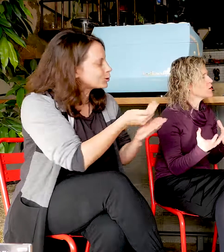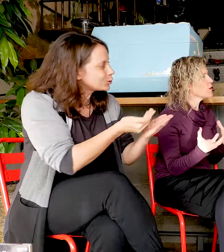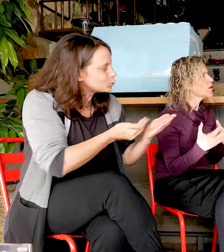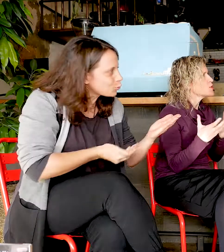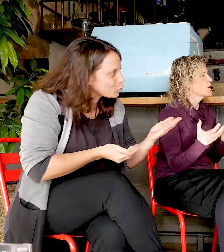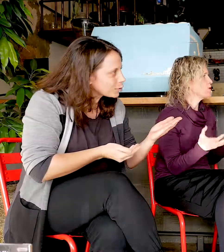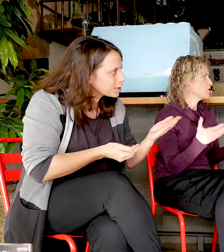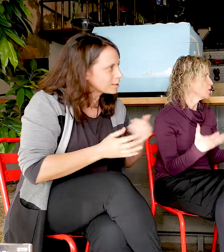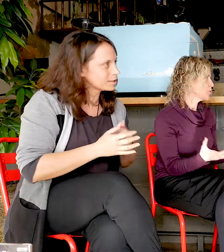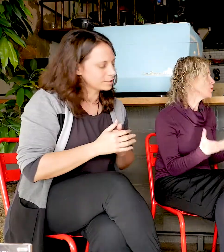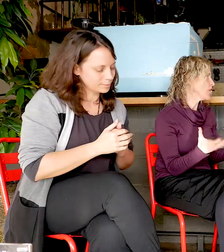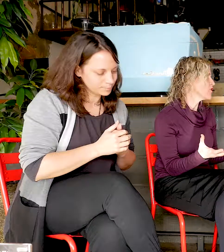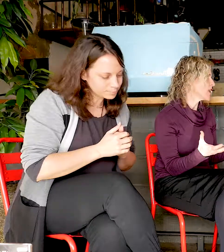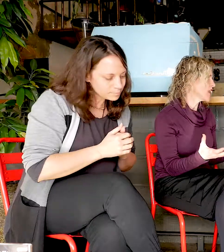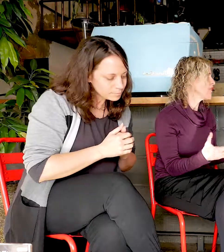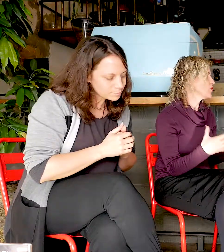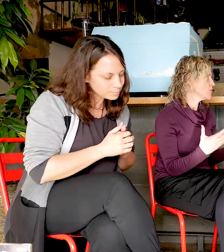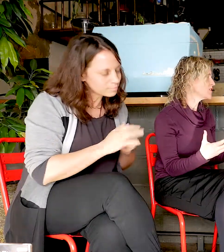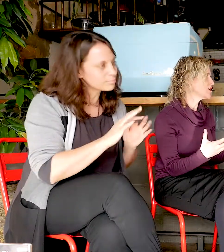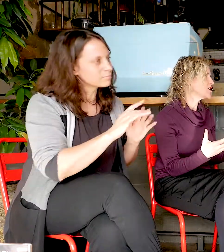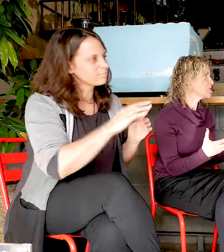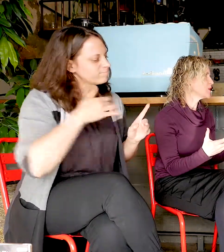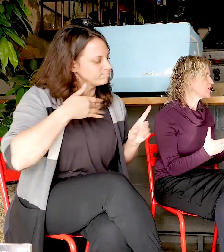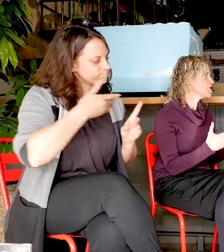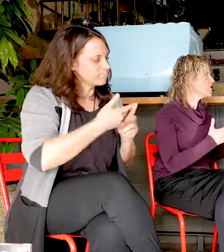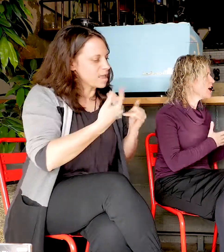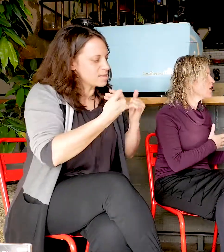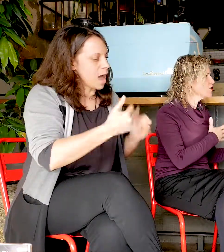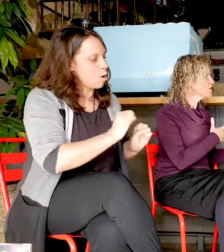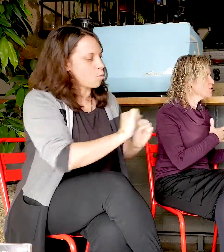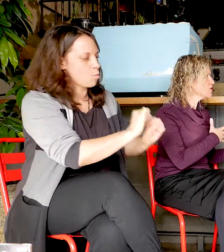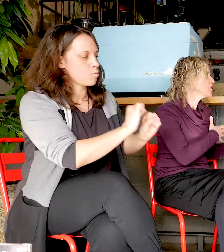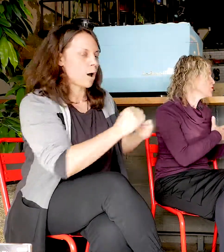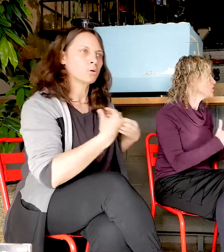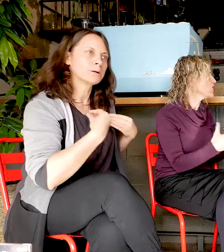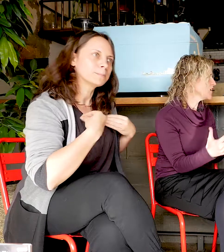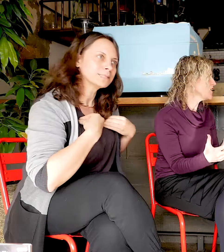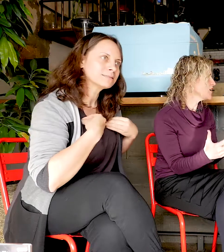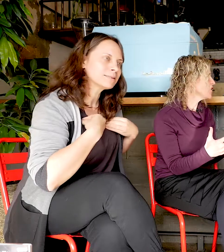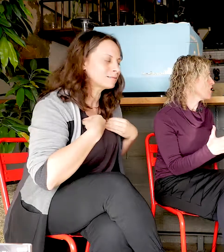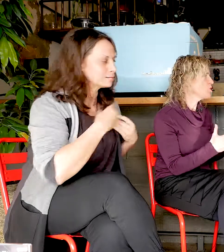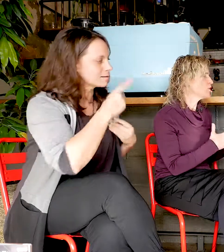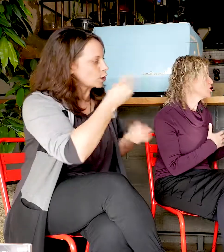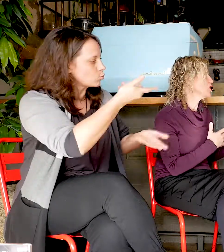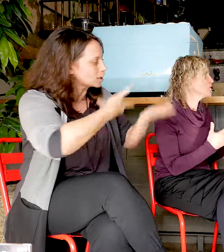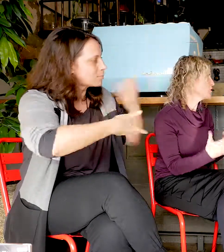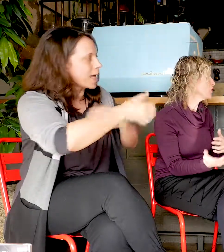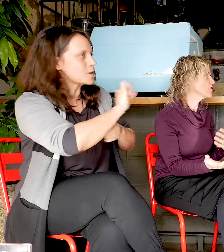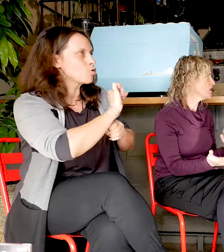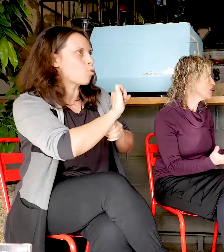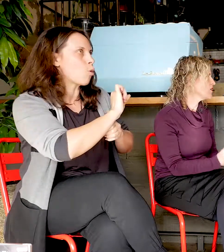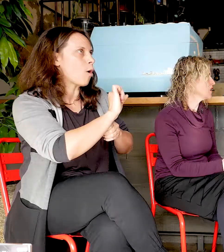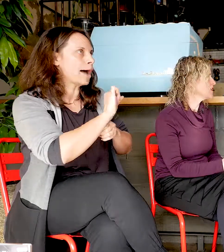Ultimately where you're at now in your business, but your journey with your career and